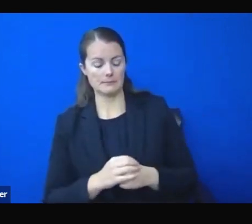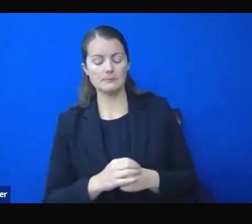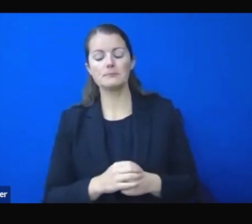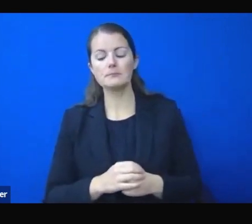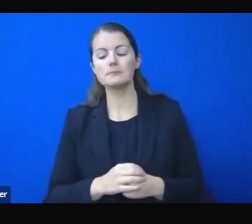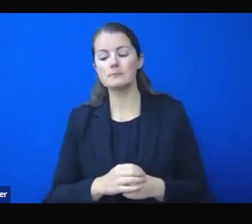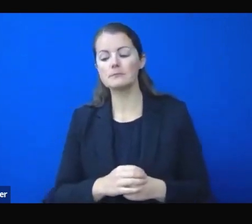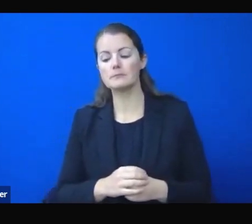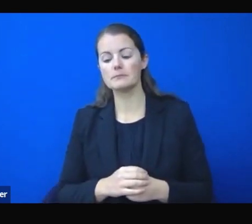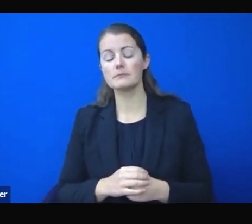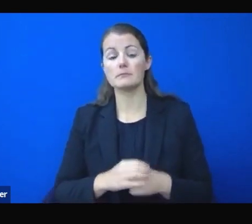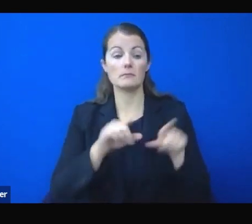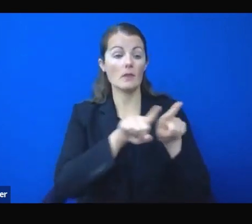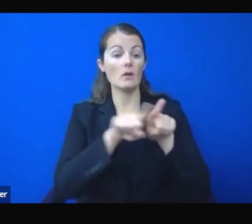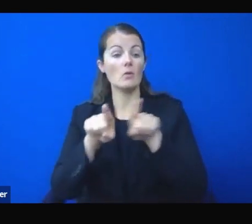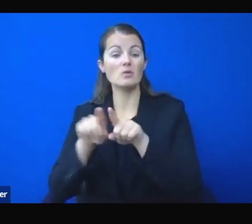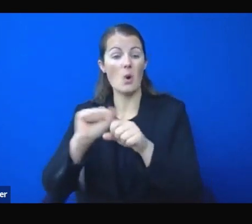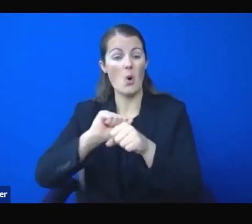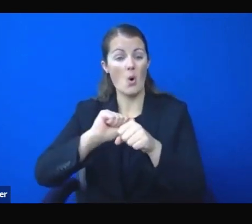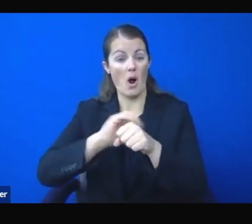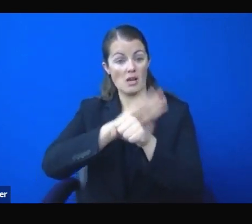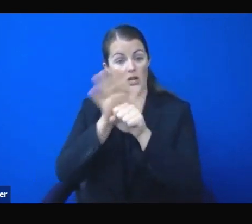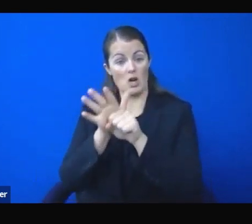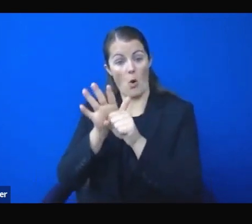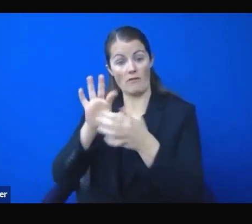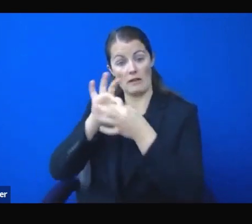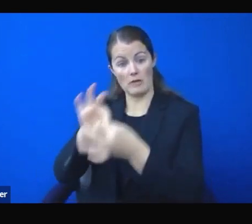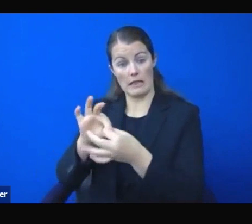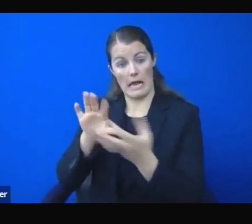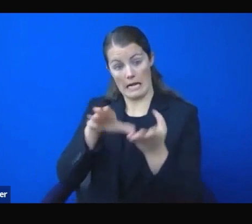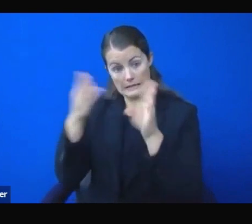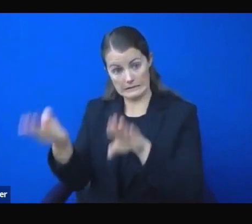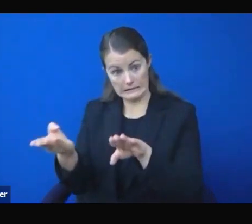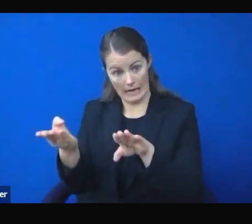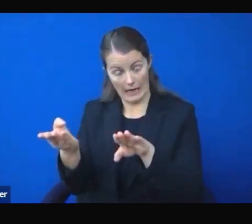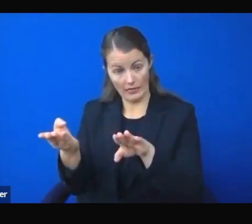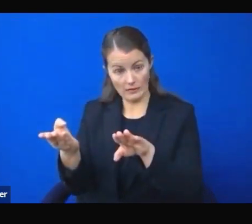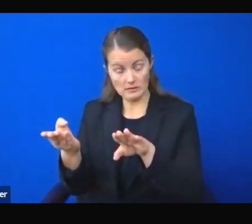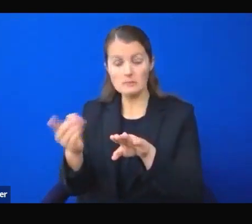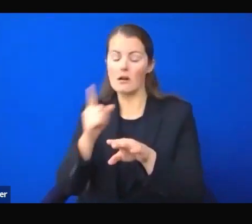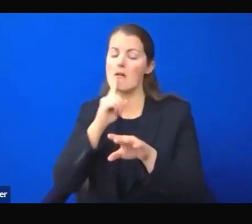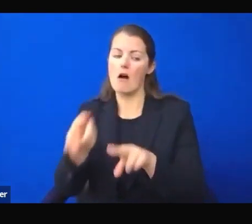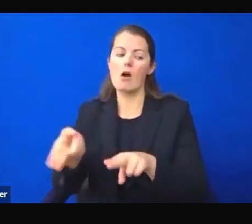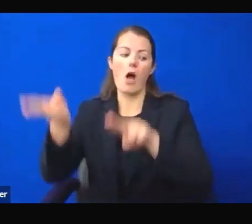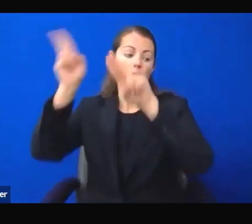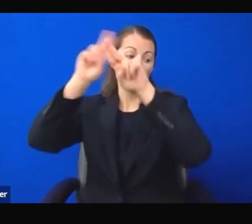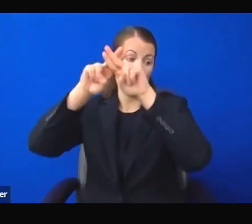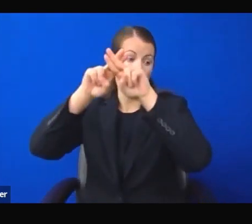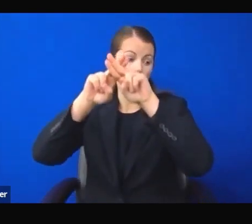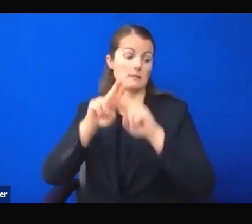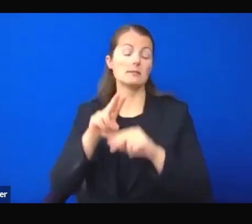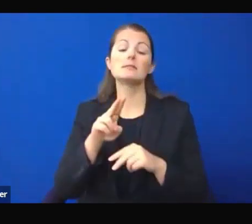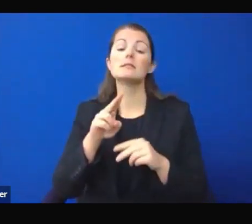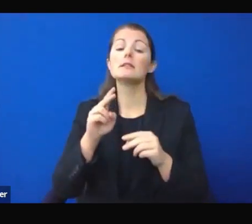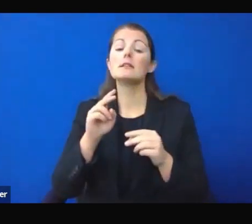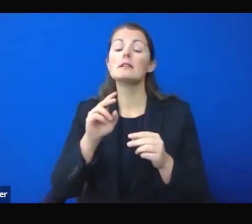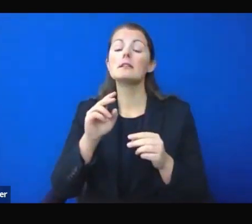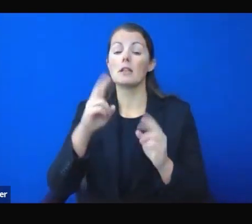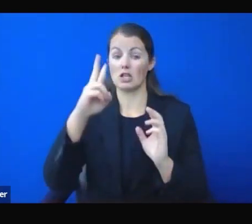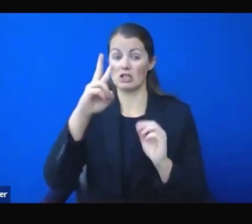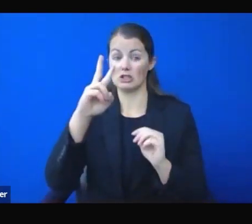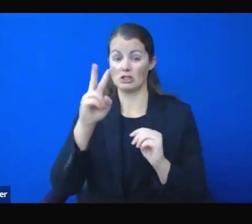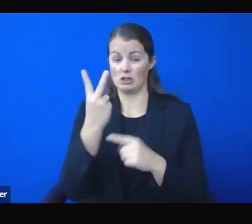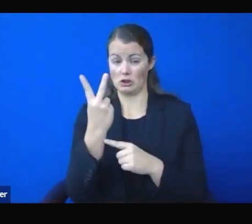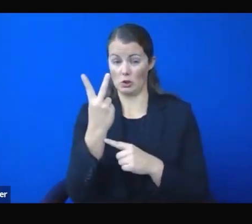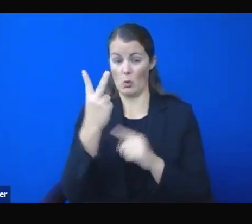We have now lost 2,539 Nevadans to this virus. 2,539